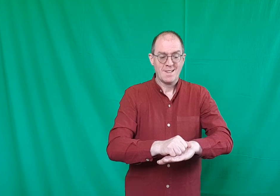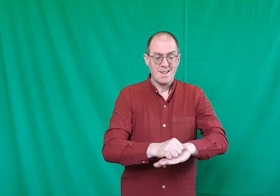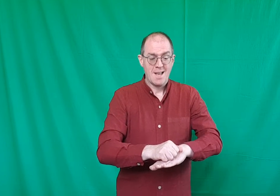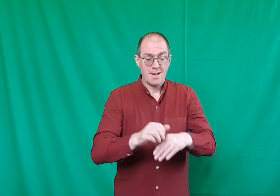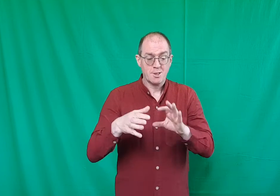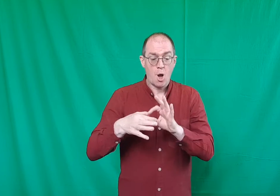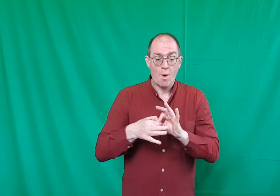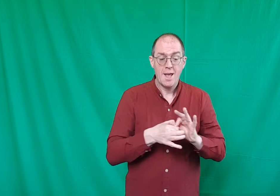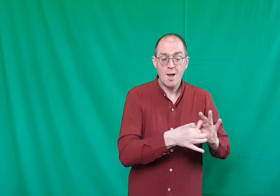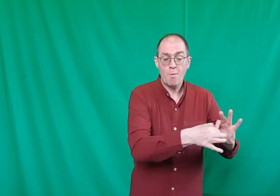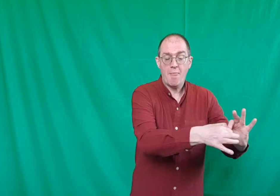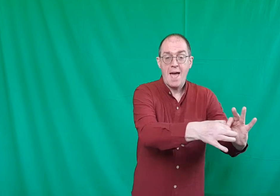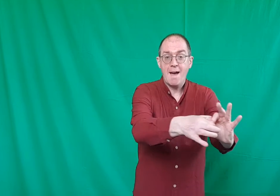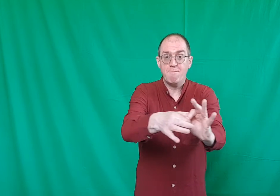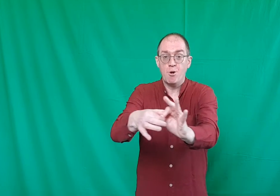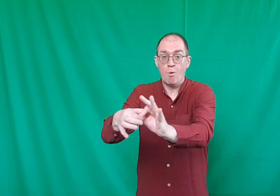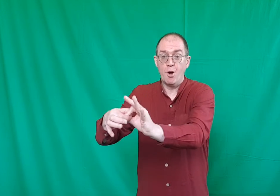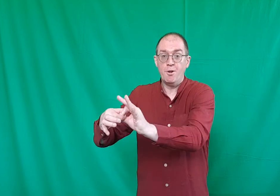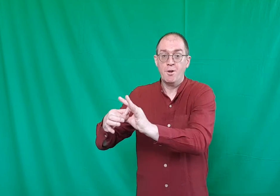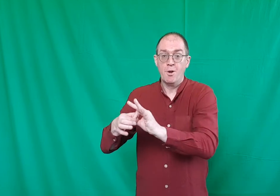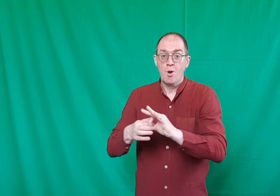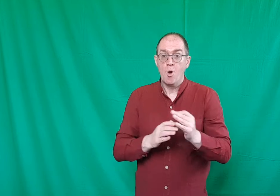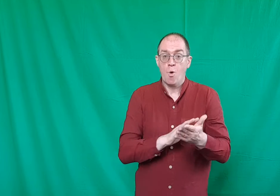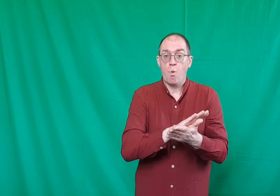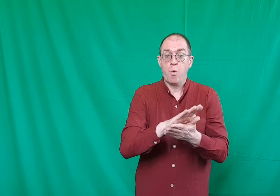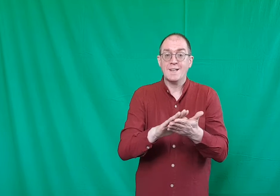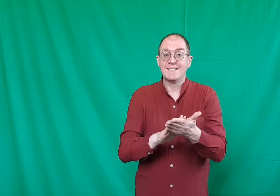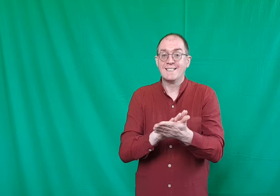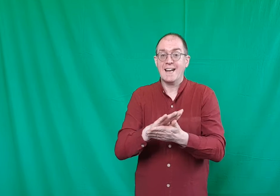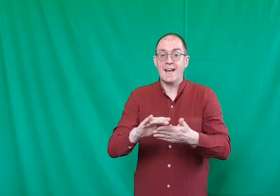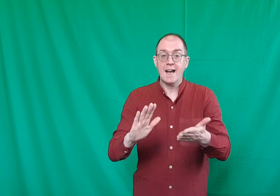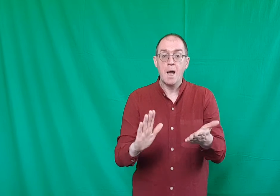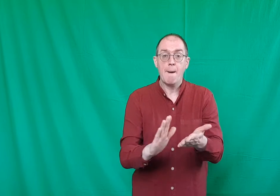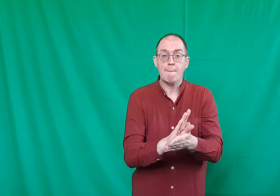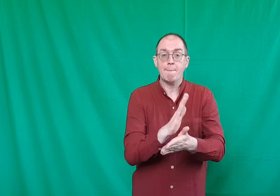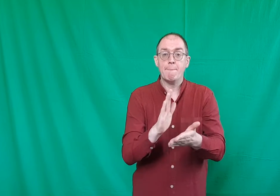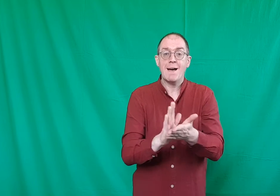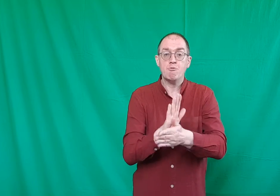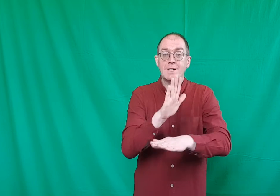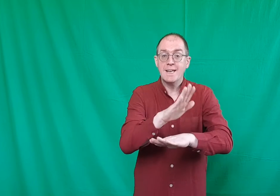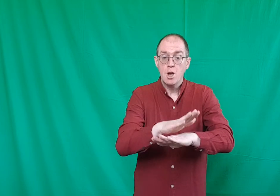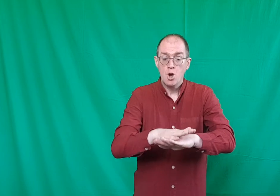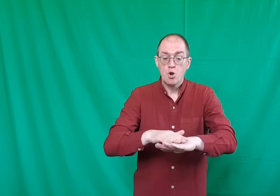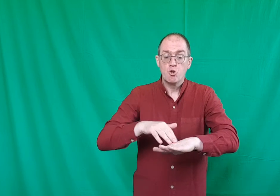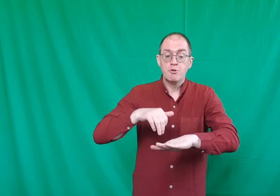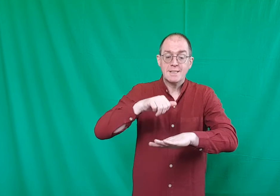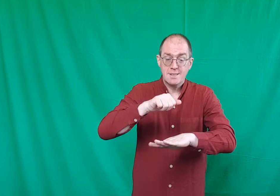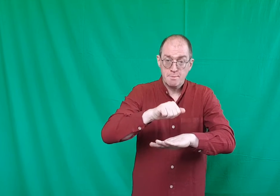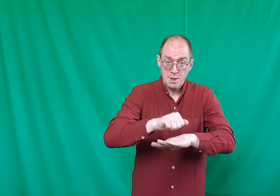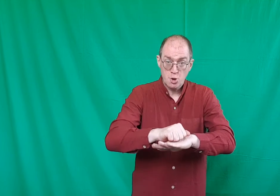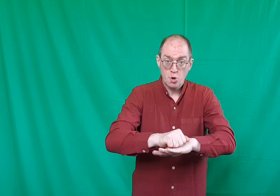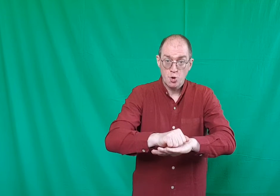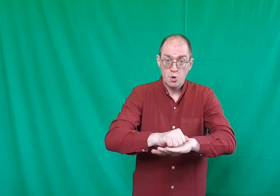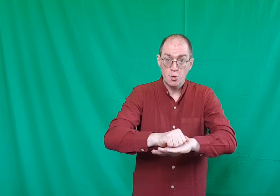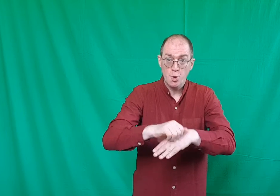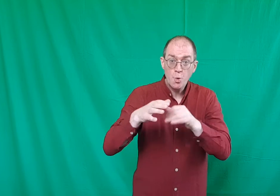And so here with everyone we're singing Merry Christmas to you.